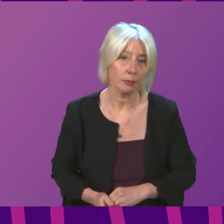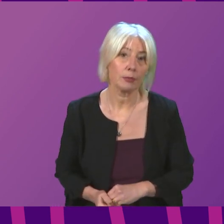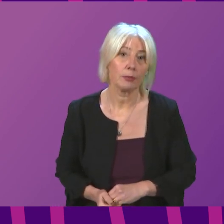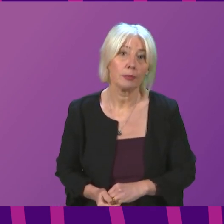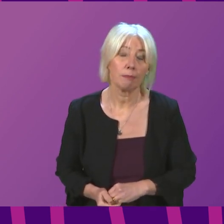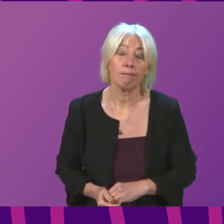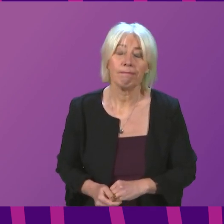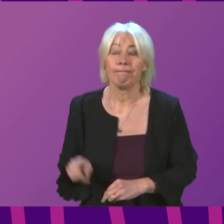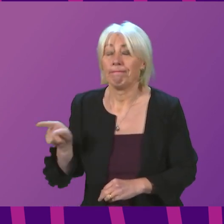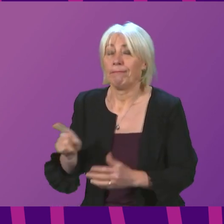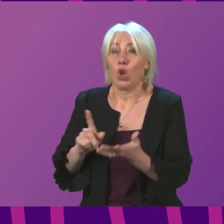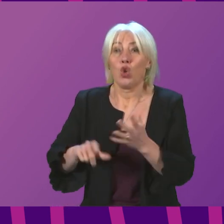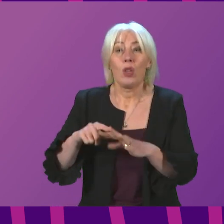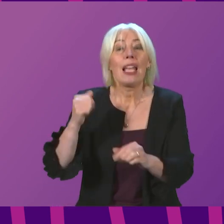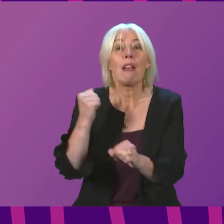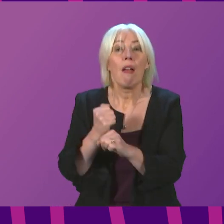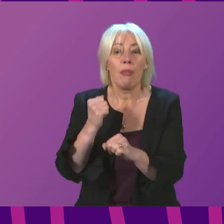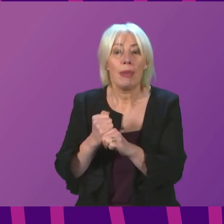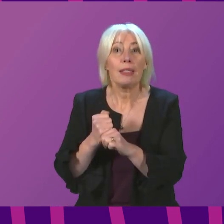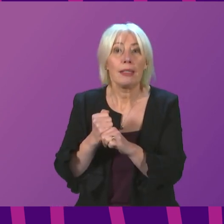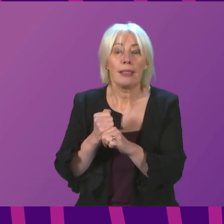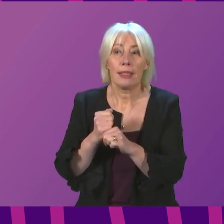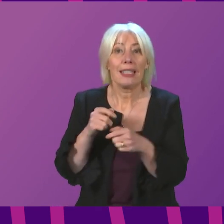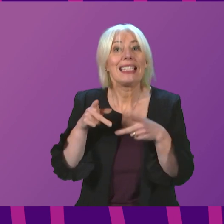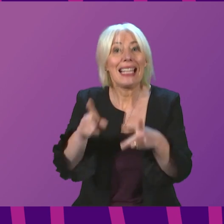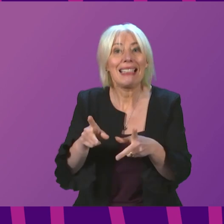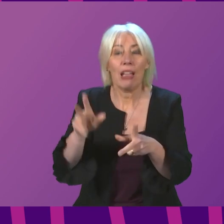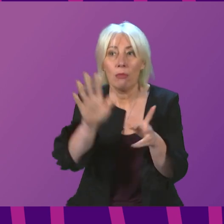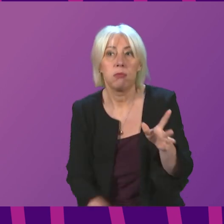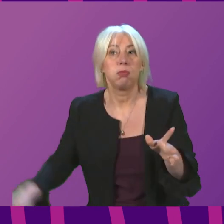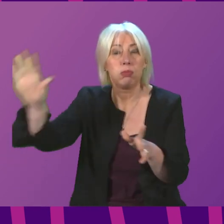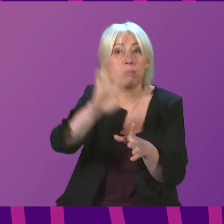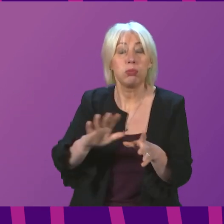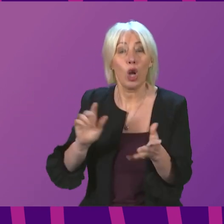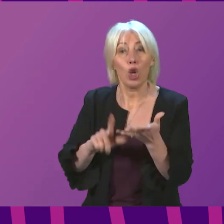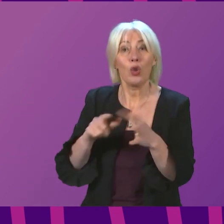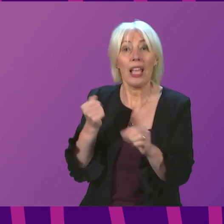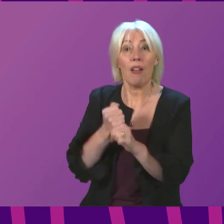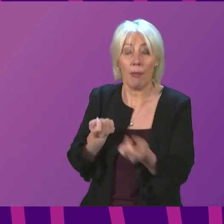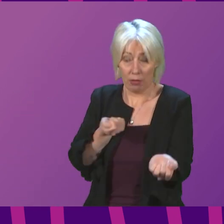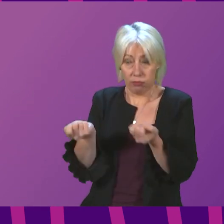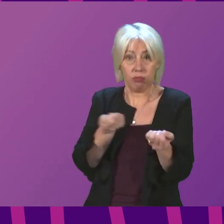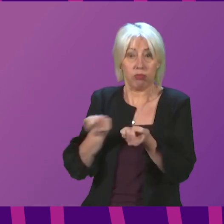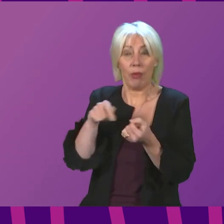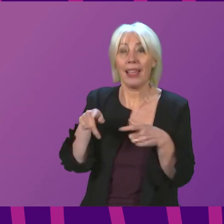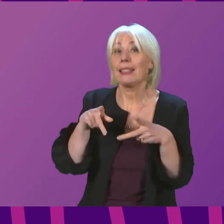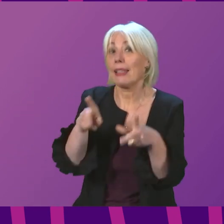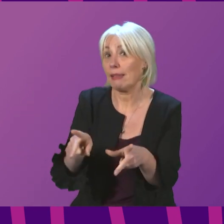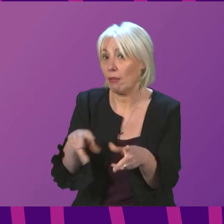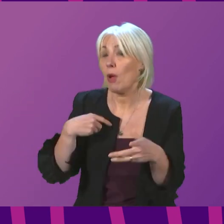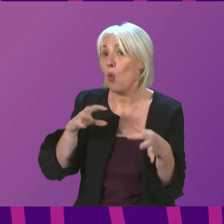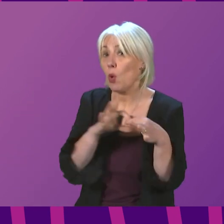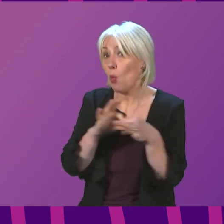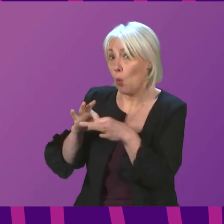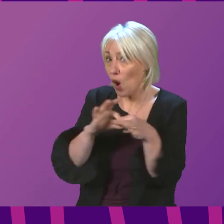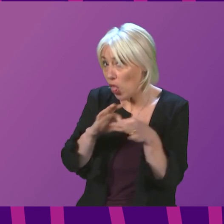This is a UK Government-wide system. It is administered by the UK Government. We work closely with the UK Government